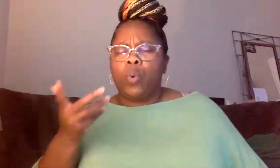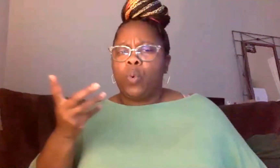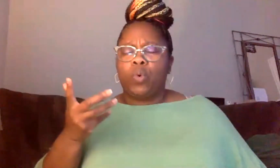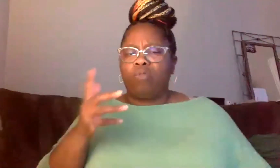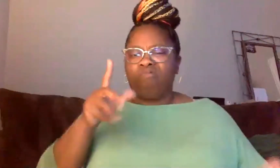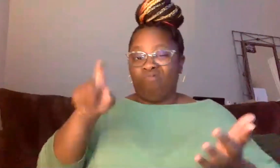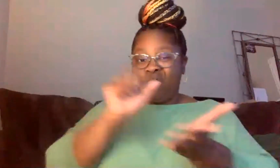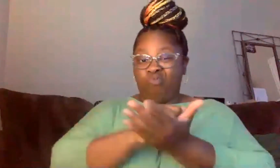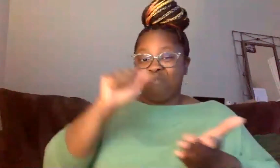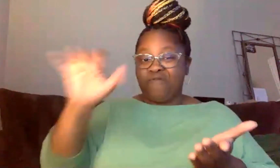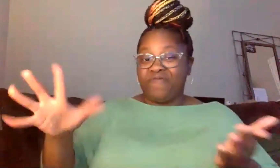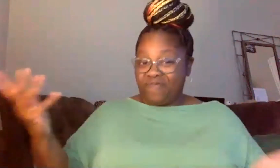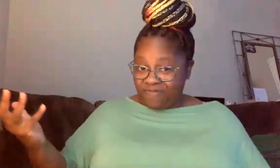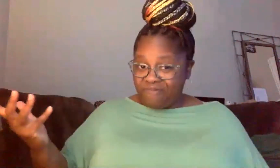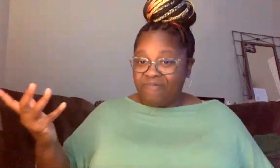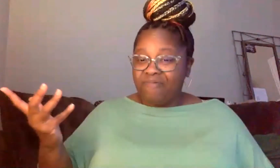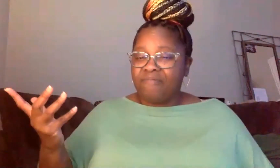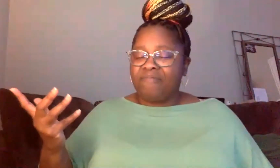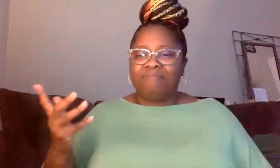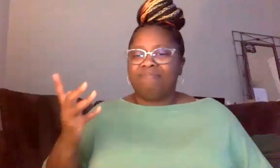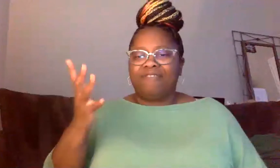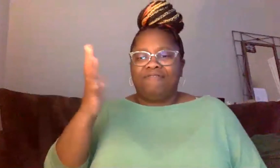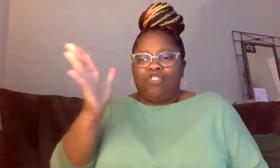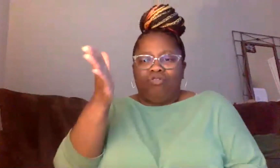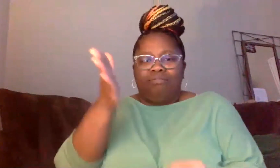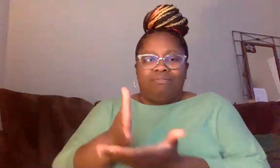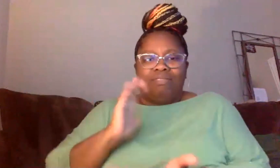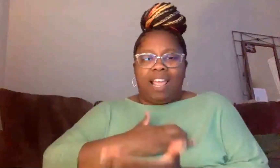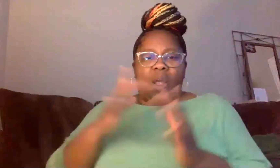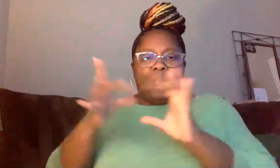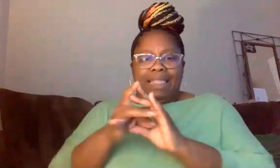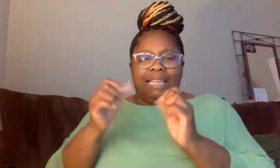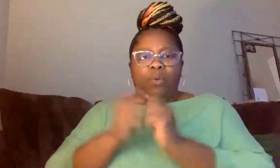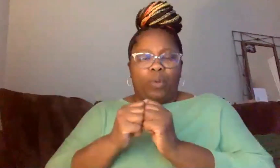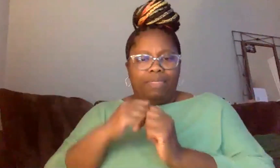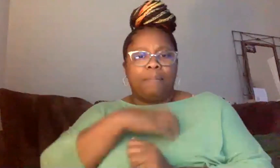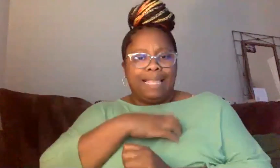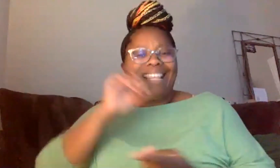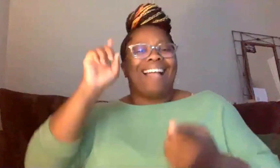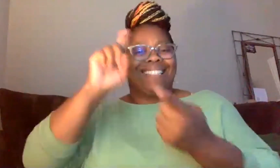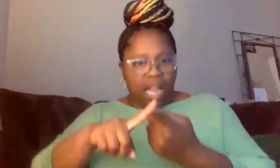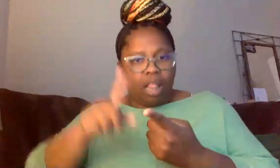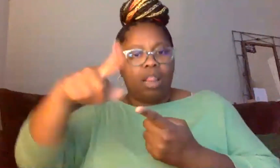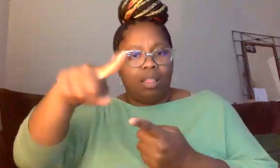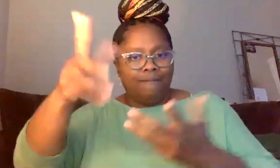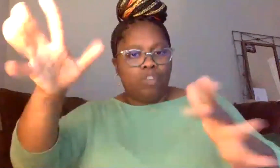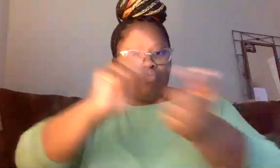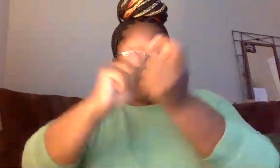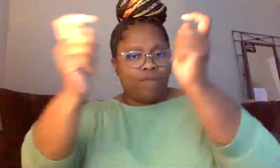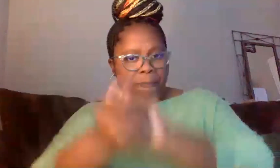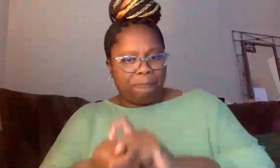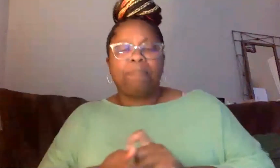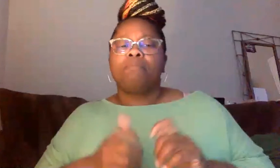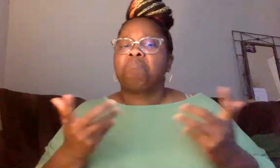to stop the links, you know, with the police until there is serious reform at least. Uh, so what, do you, how do you see